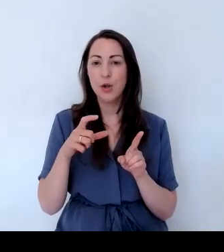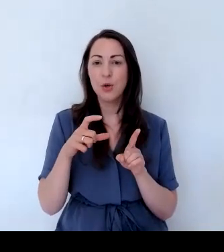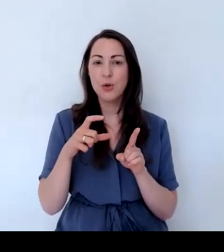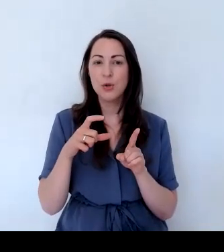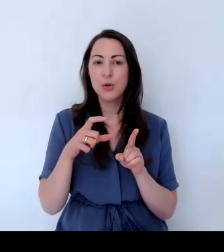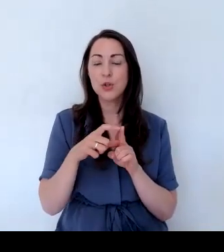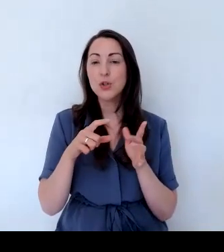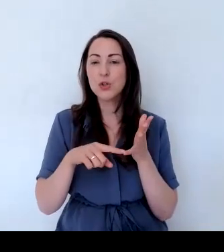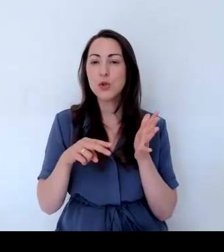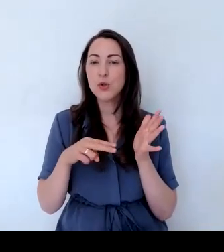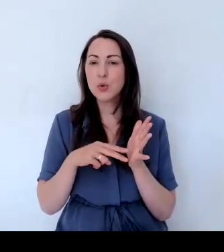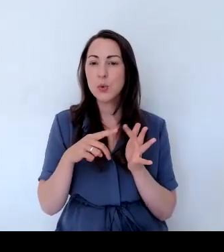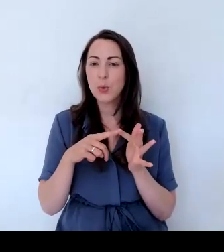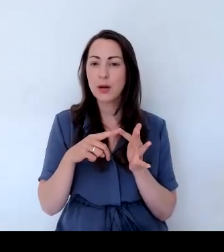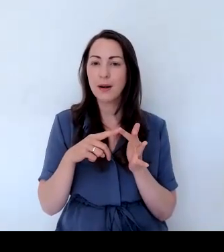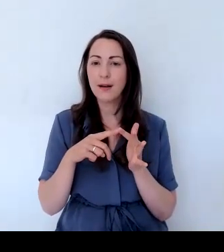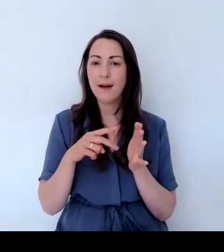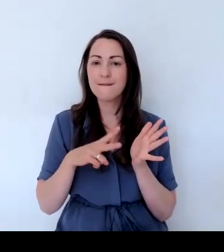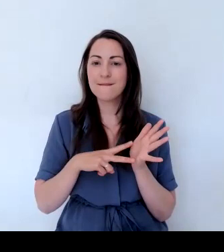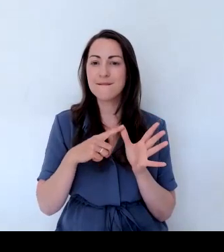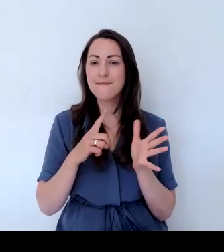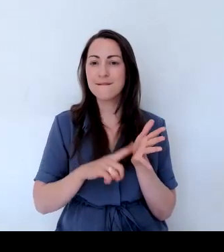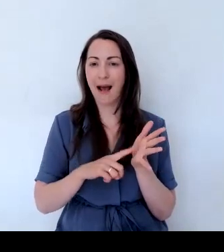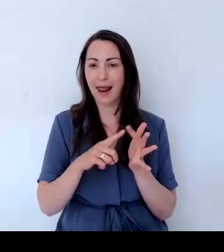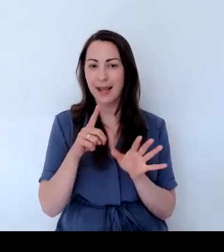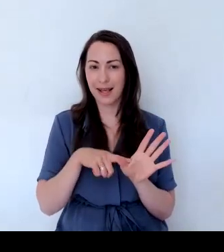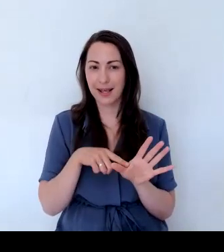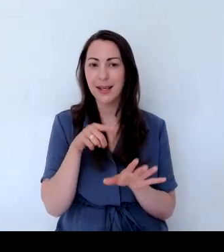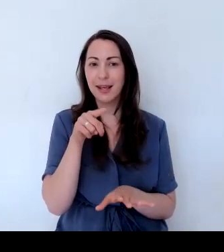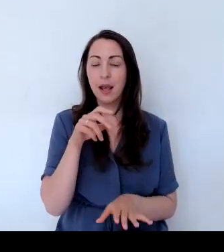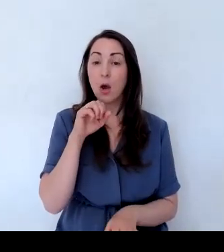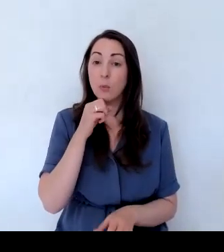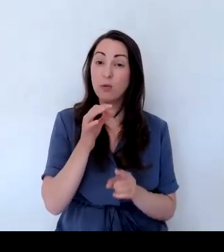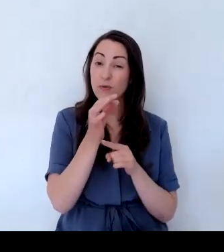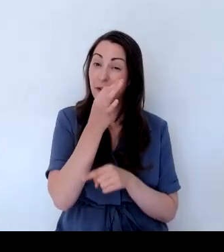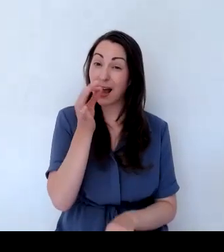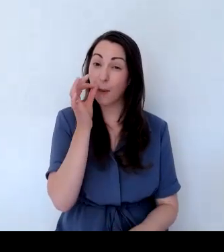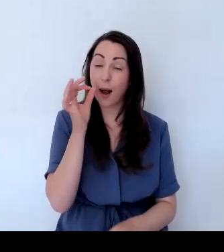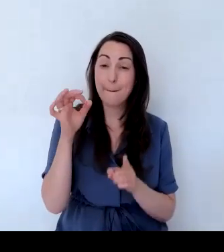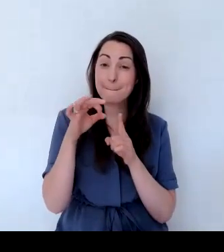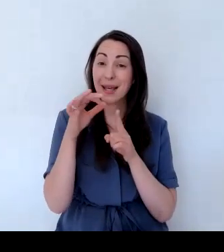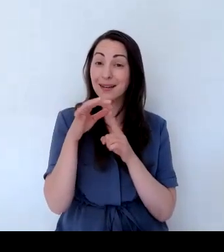which will flower and make a lovely pink flower. That's a really good one.